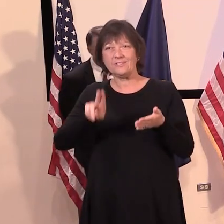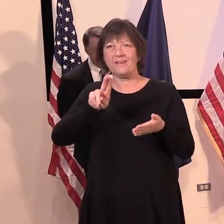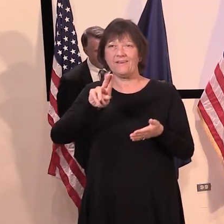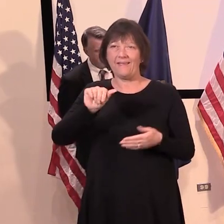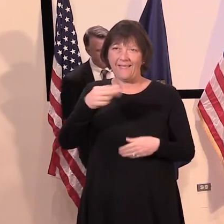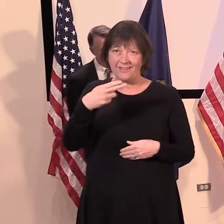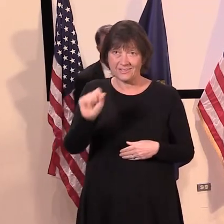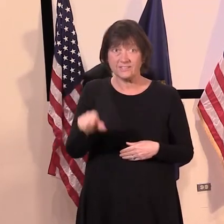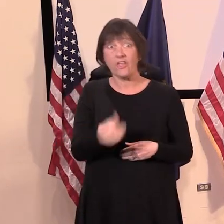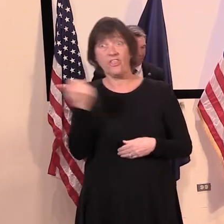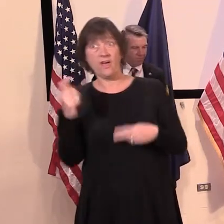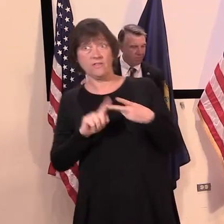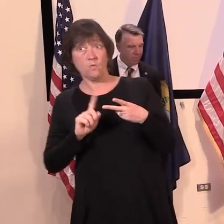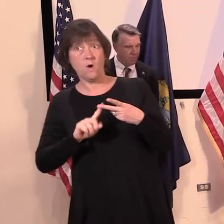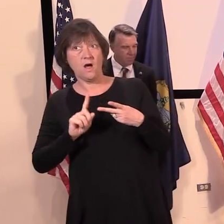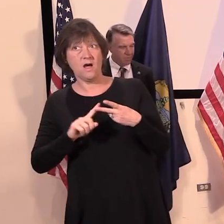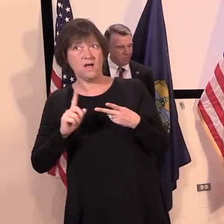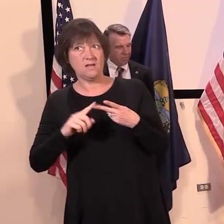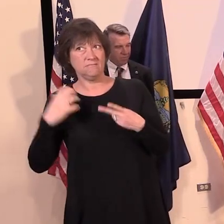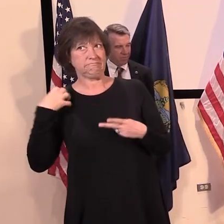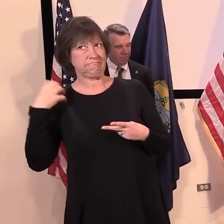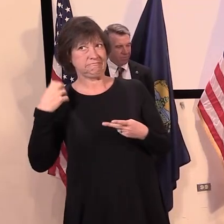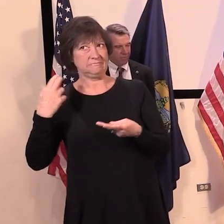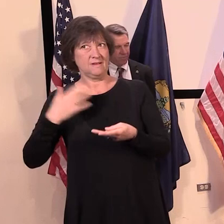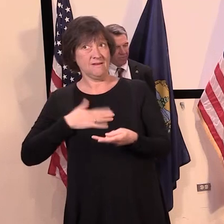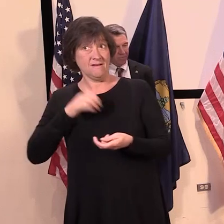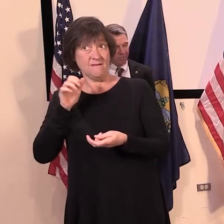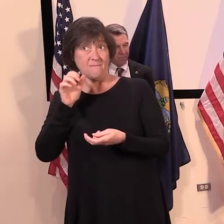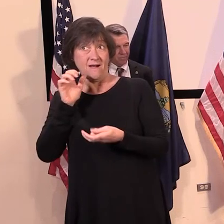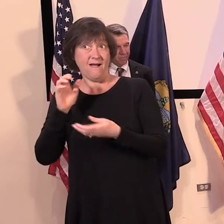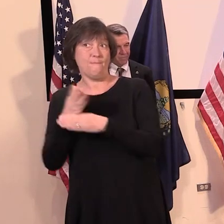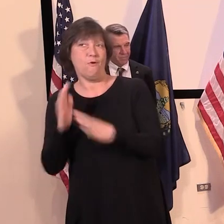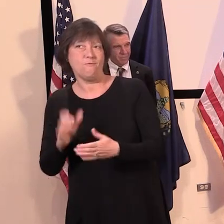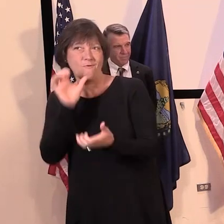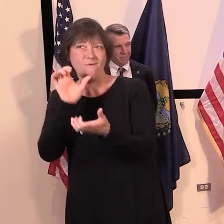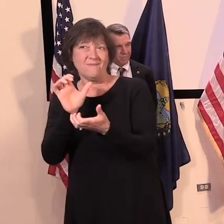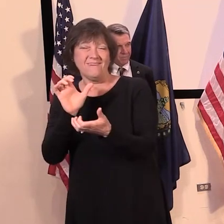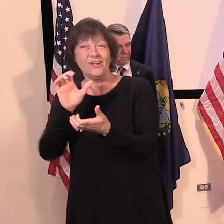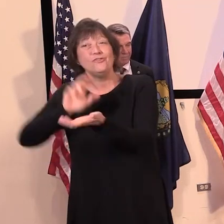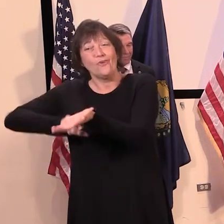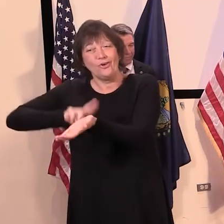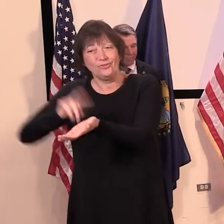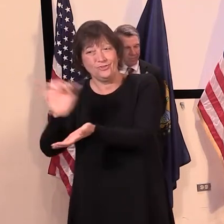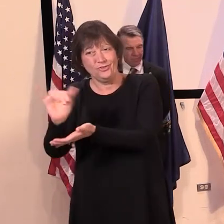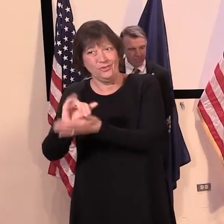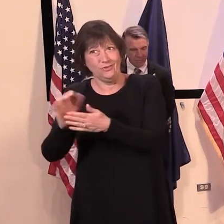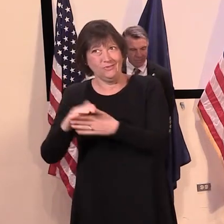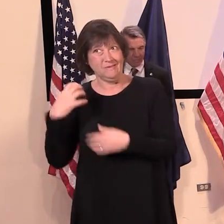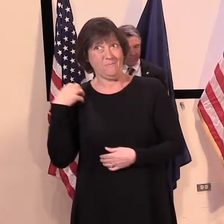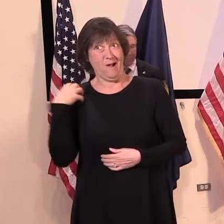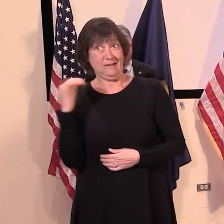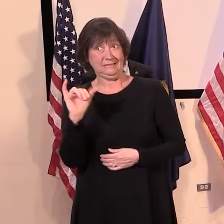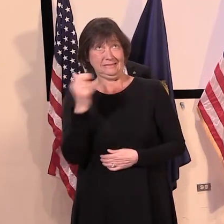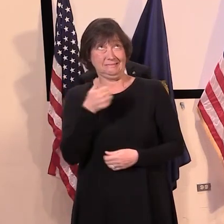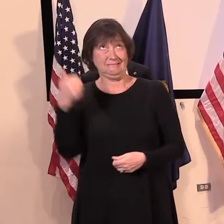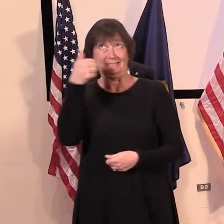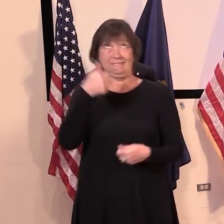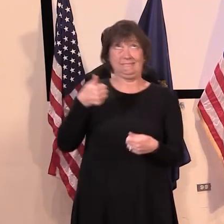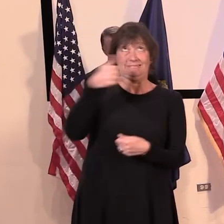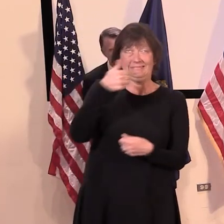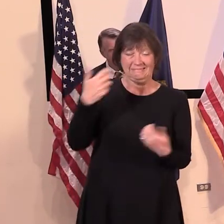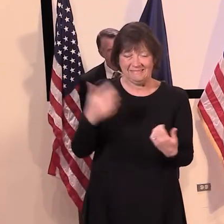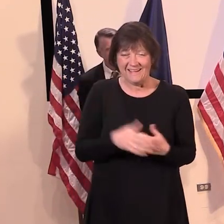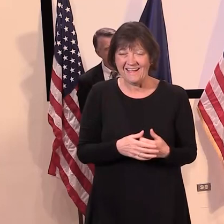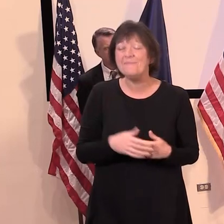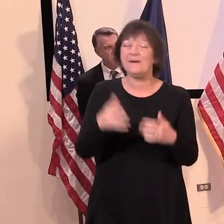other one that I live with, who's a nurse, um, as well. But the, to get to your question, I met with the CEOs. We